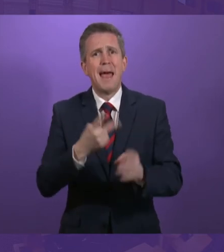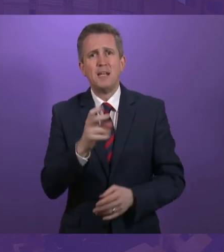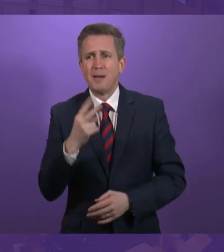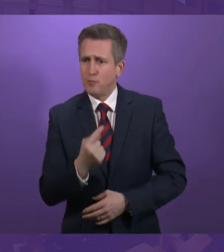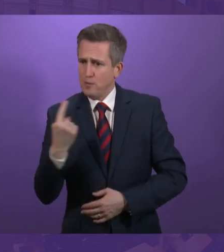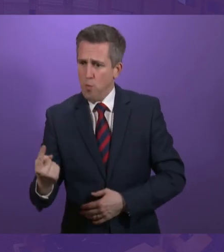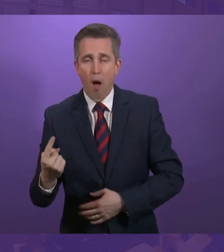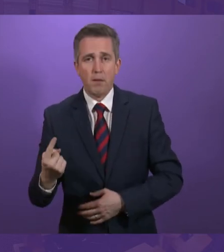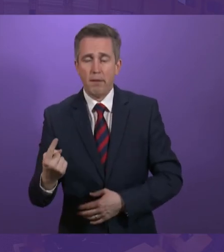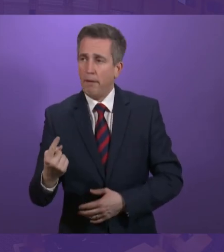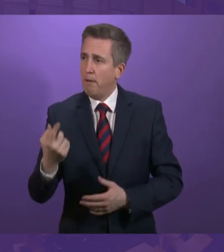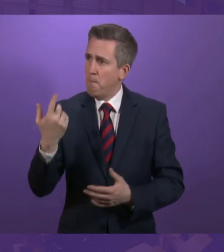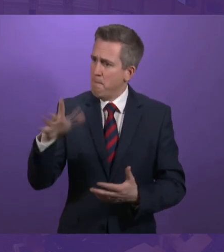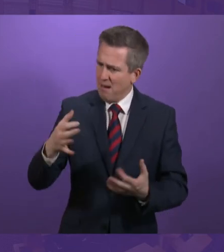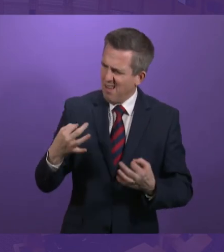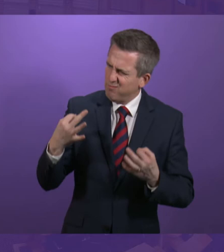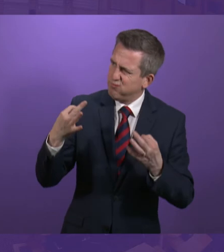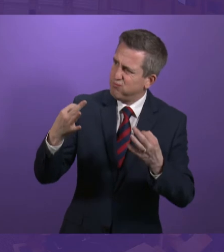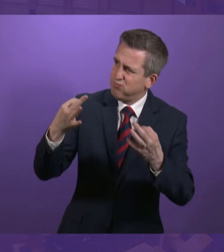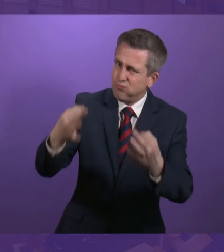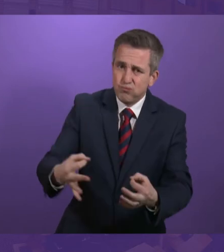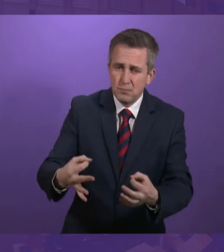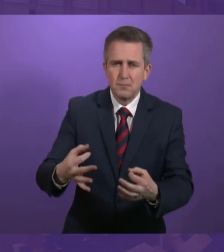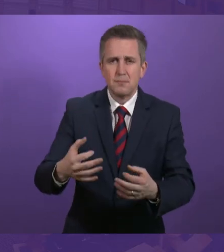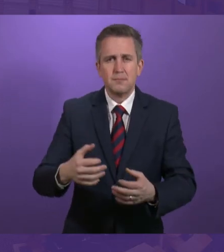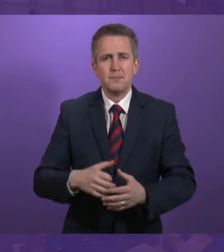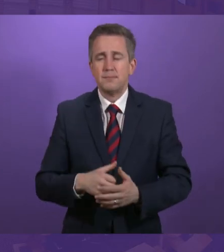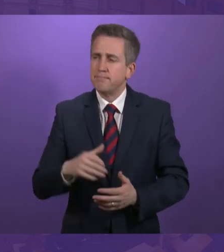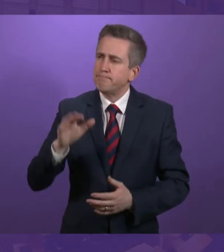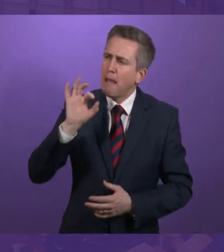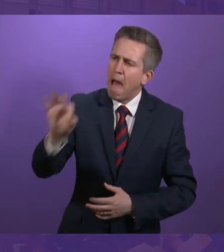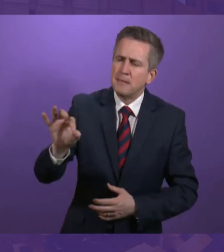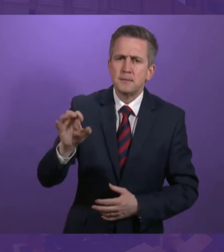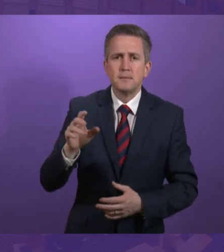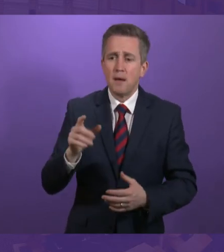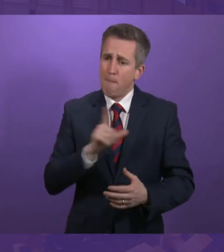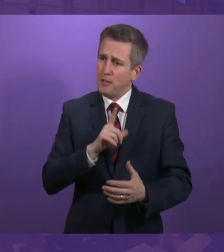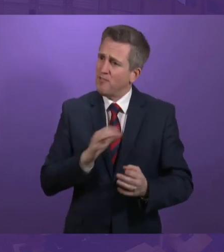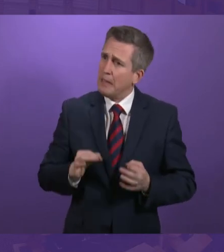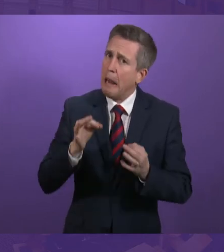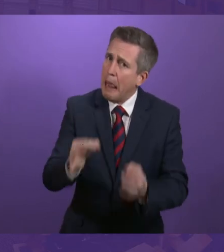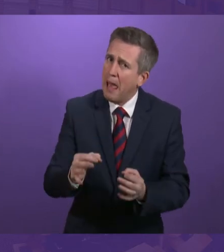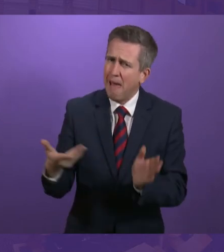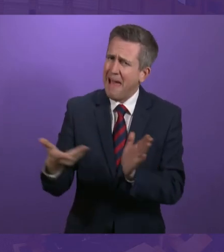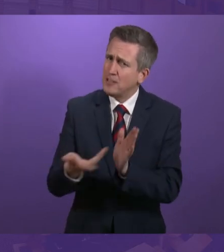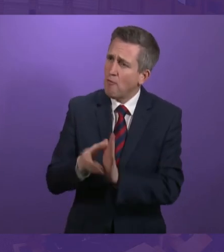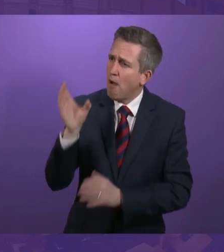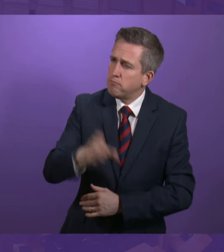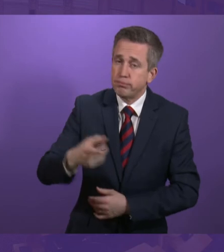been kicked down the road. Can she tell us what the extra cost of that horrendous delay will be?